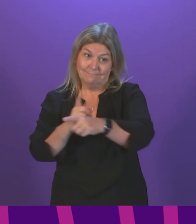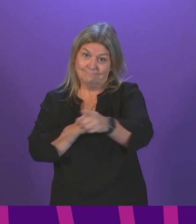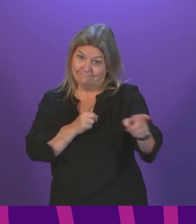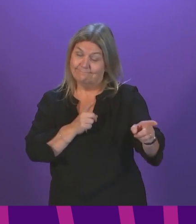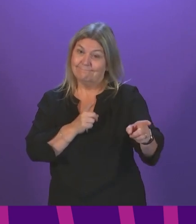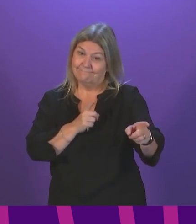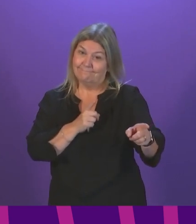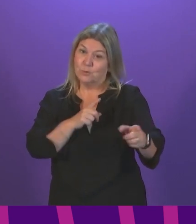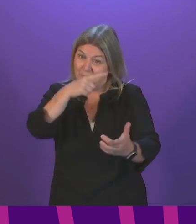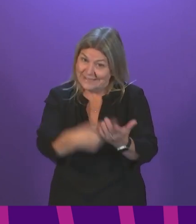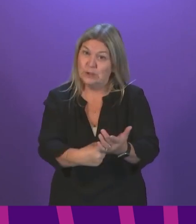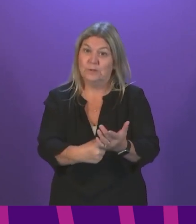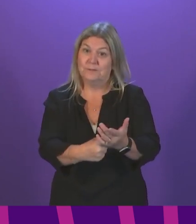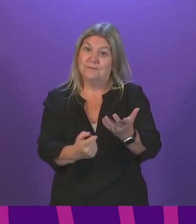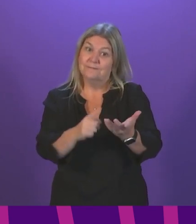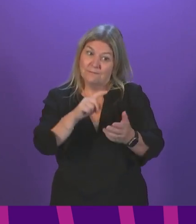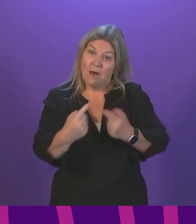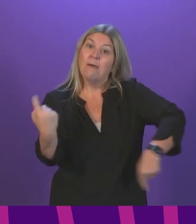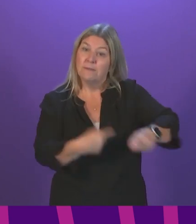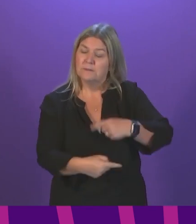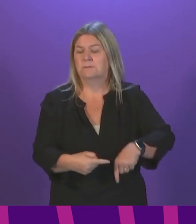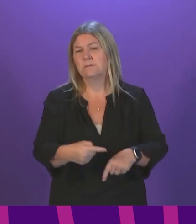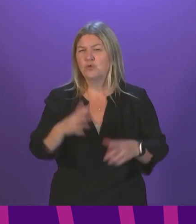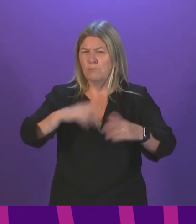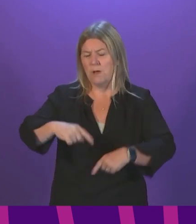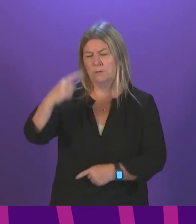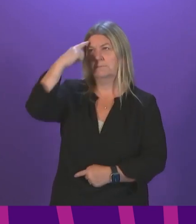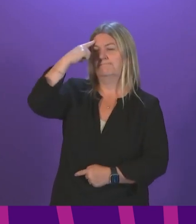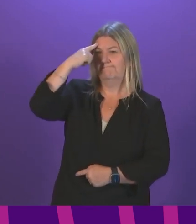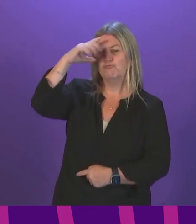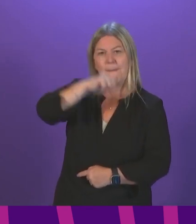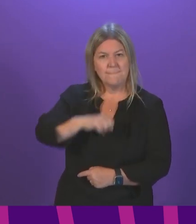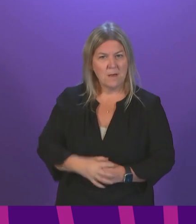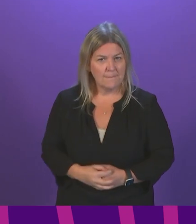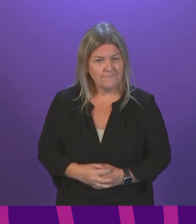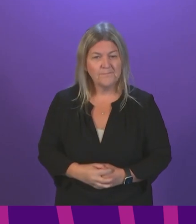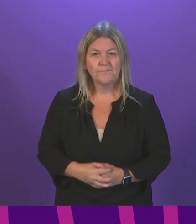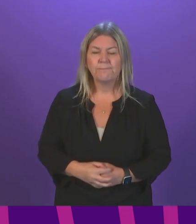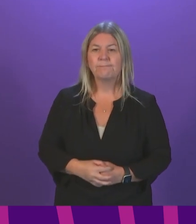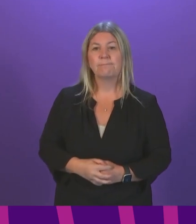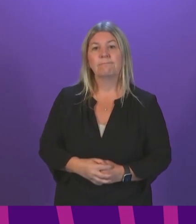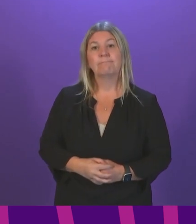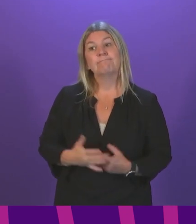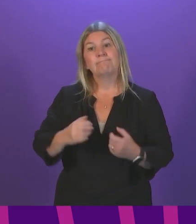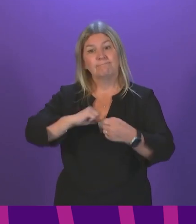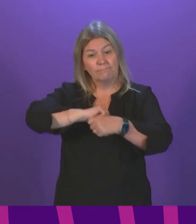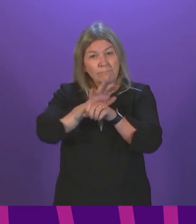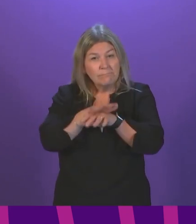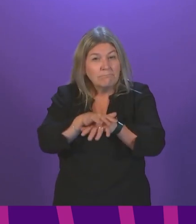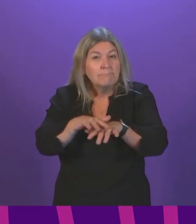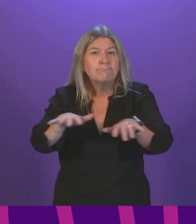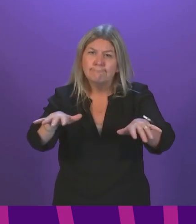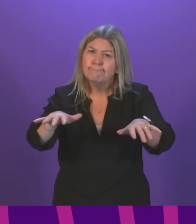is foremost in your minds. If nothing else, the pandemic has shown us what is important.